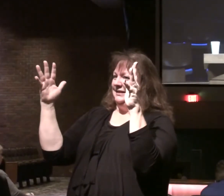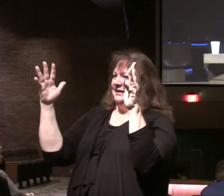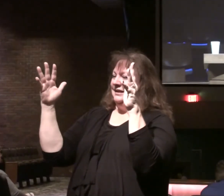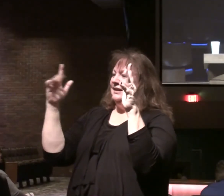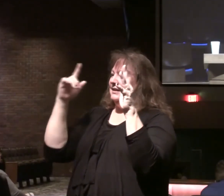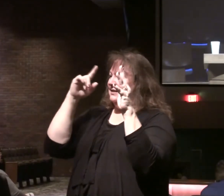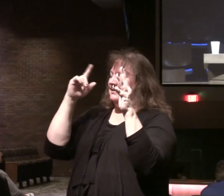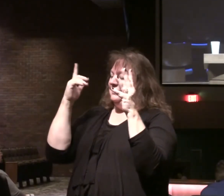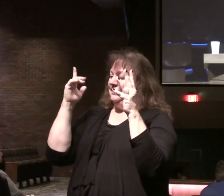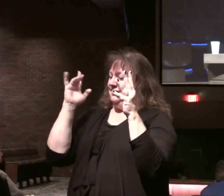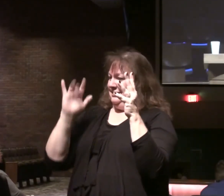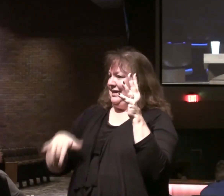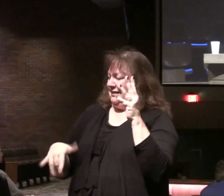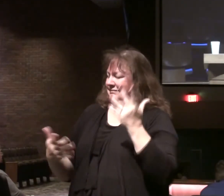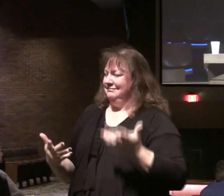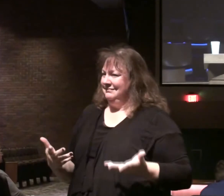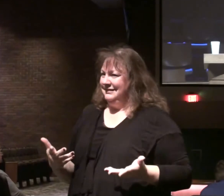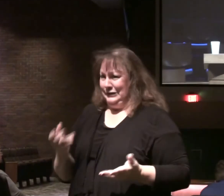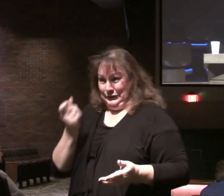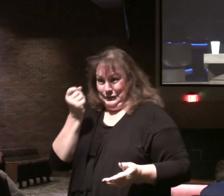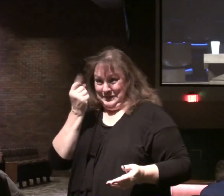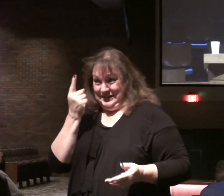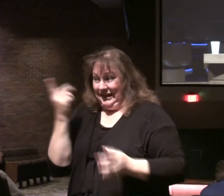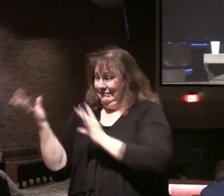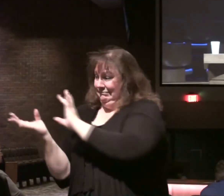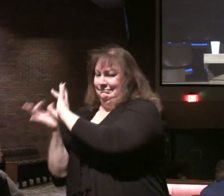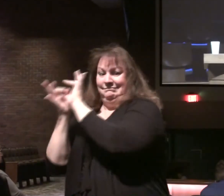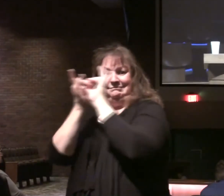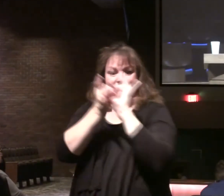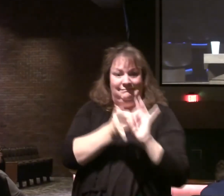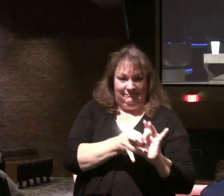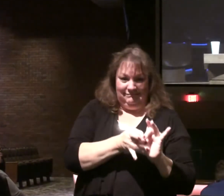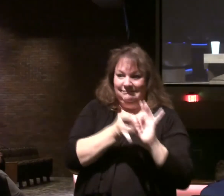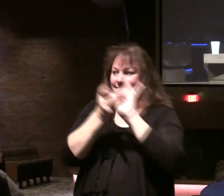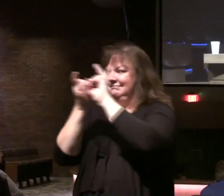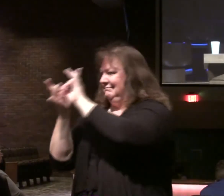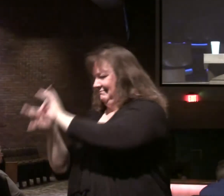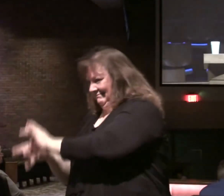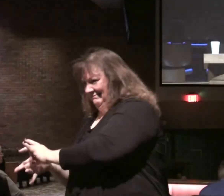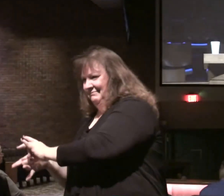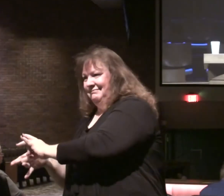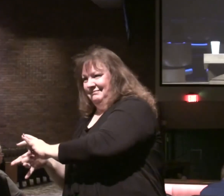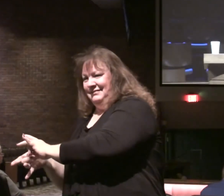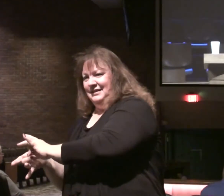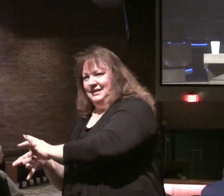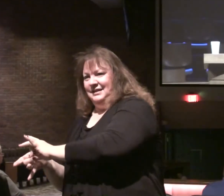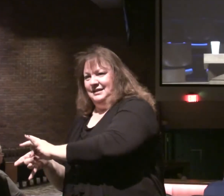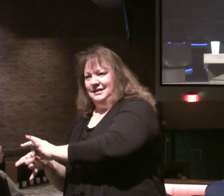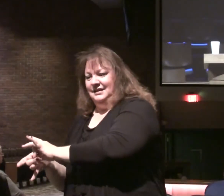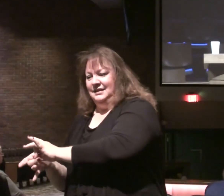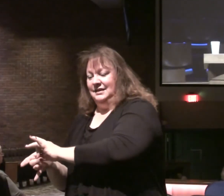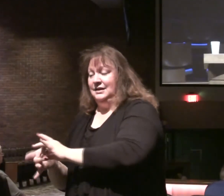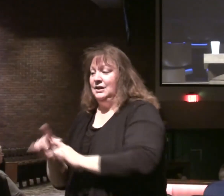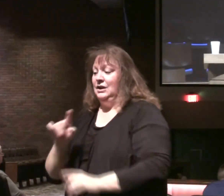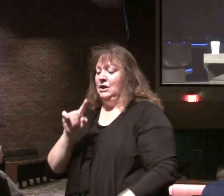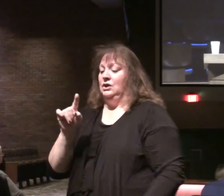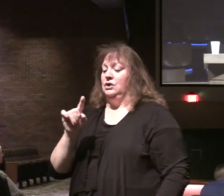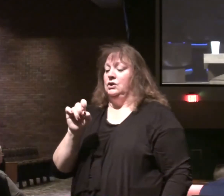For the lampstands. Do you see the connection of the Old Testament? Under Zerubbabel.